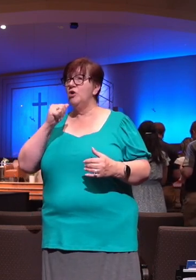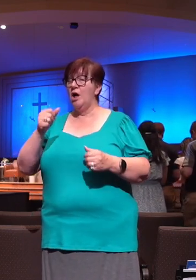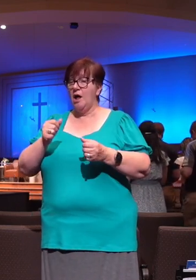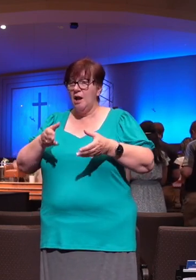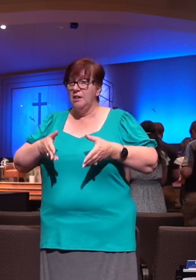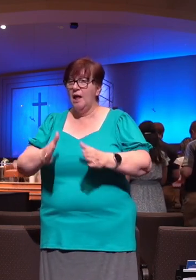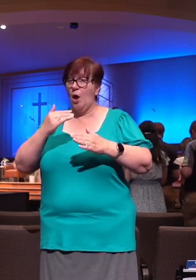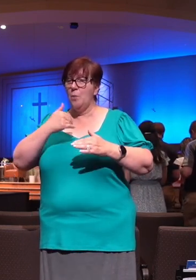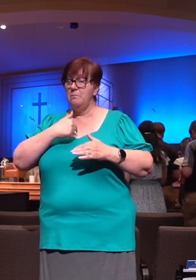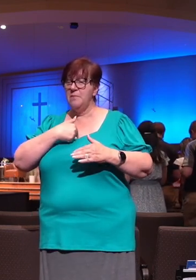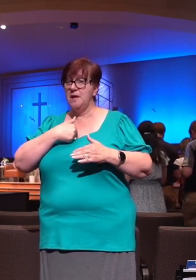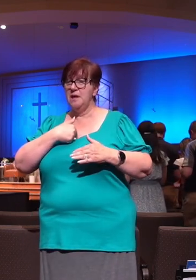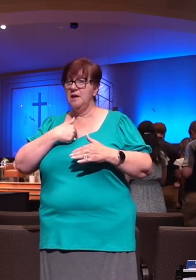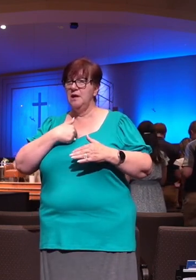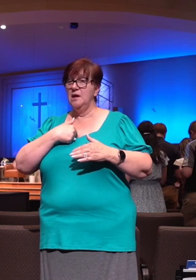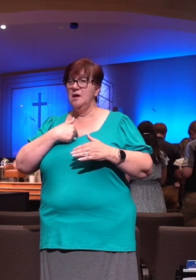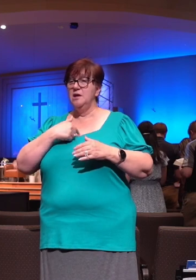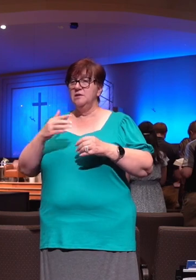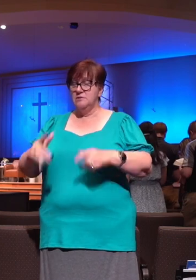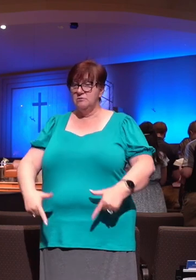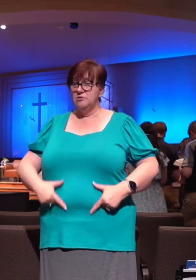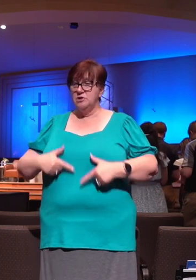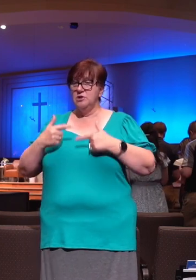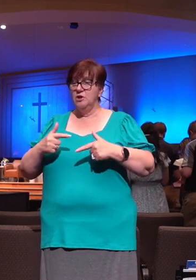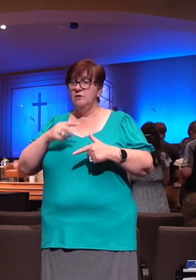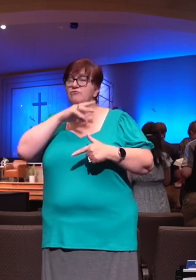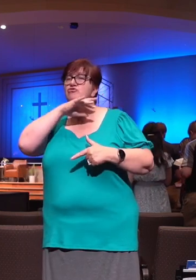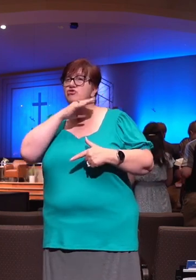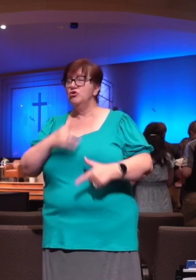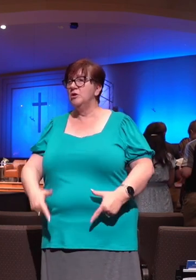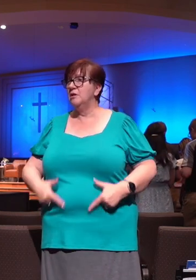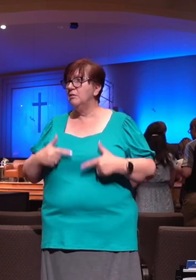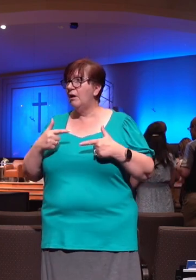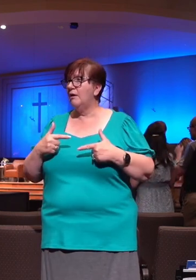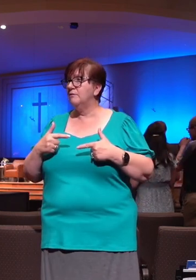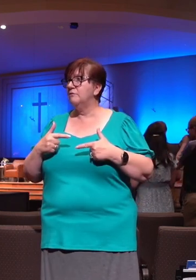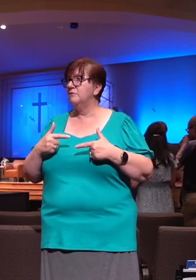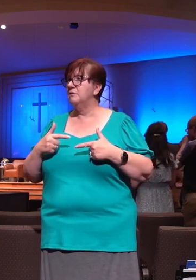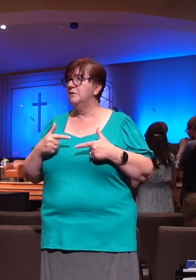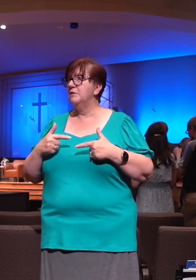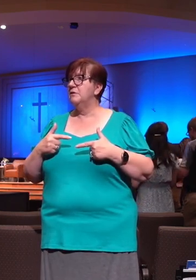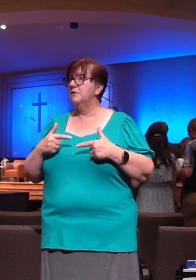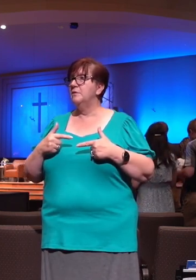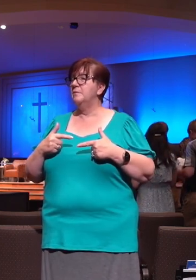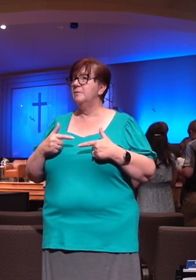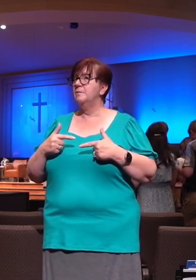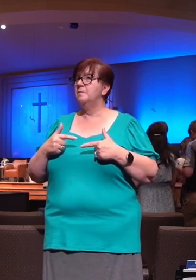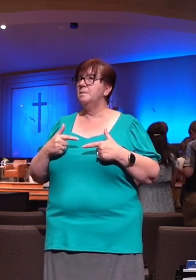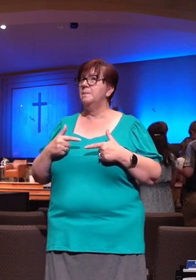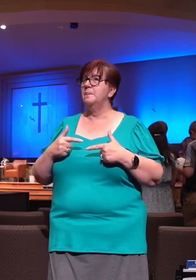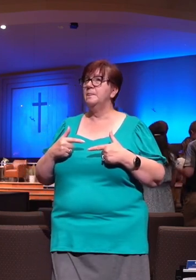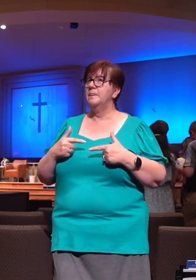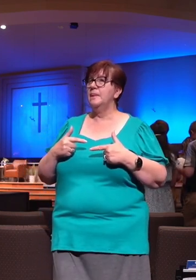path of life. In thy presence is fullness of joy. At thy right hand there are pleasures for evermore.